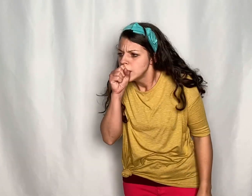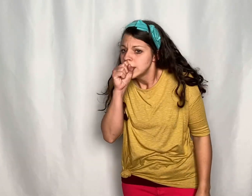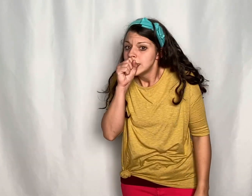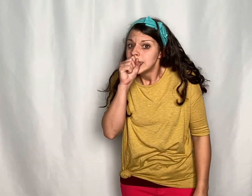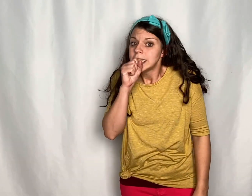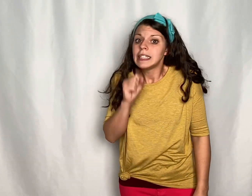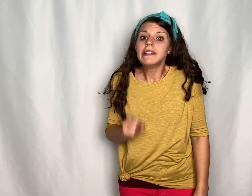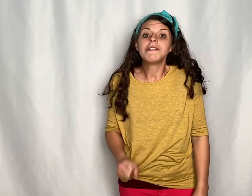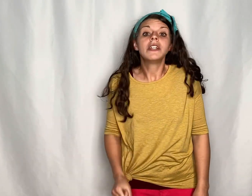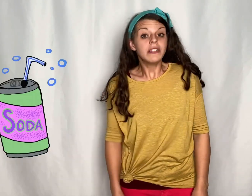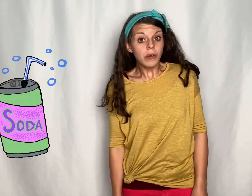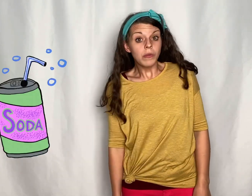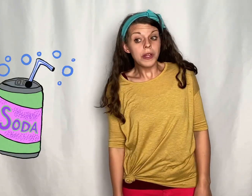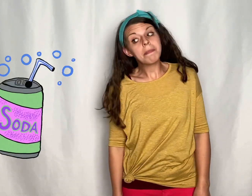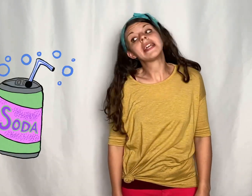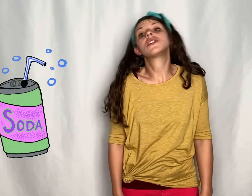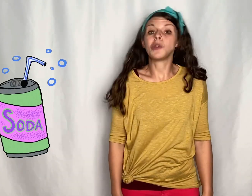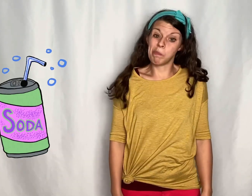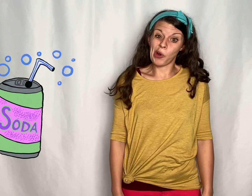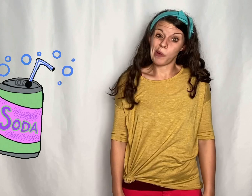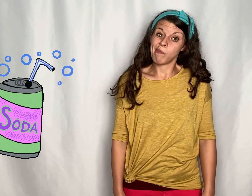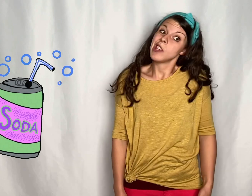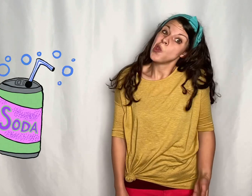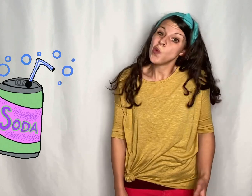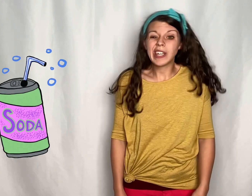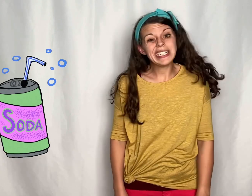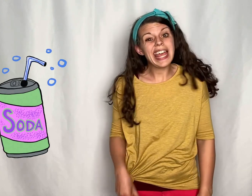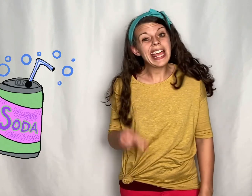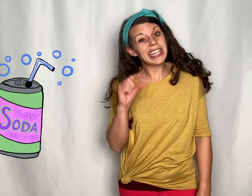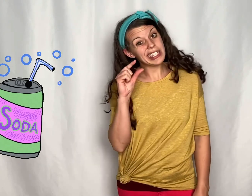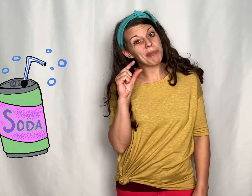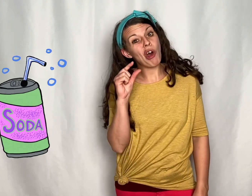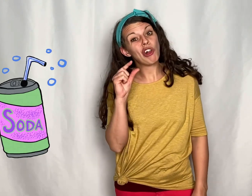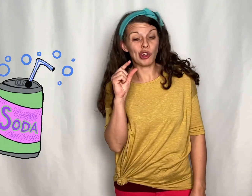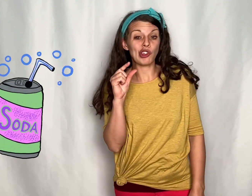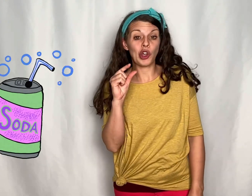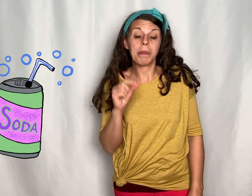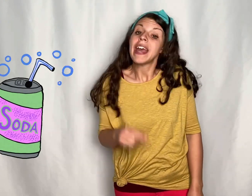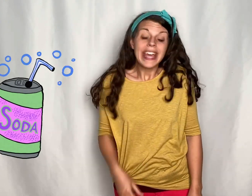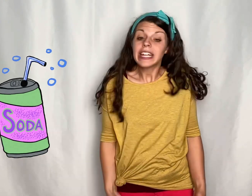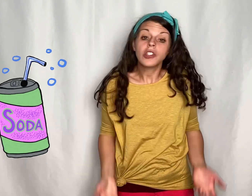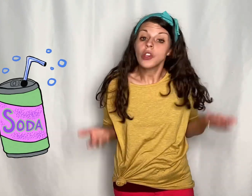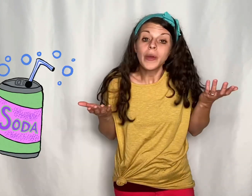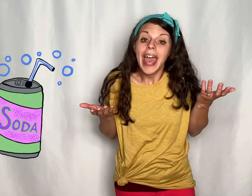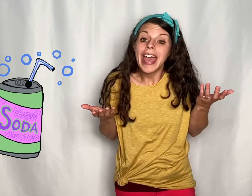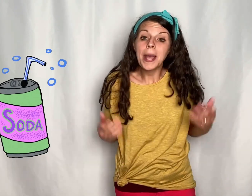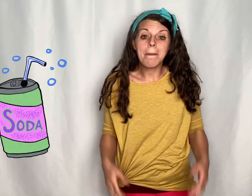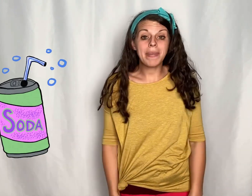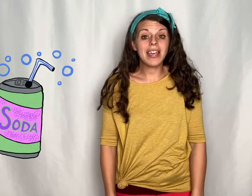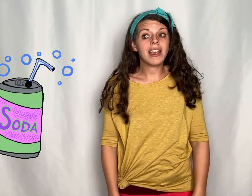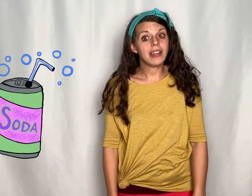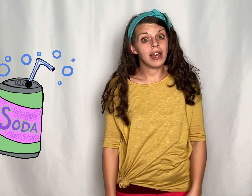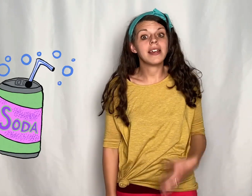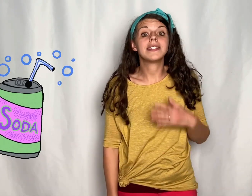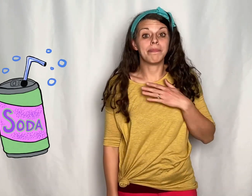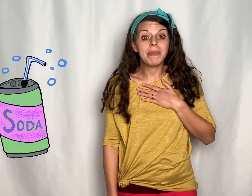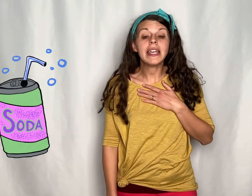If a soda makes you burp, you can take a smaller slurp. It's okay because me